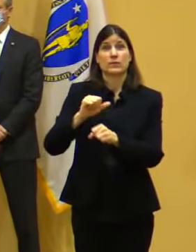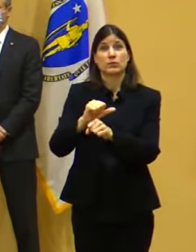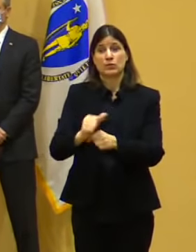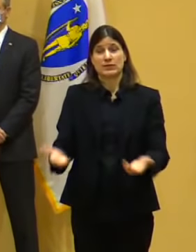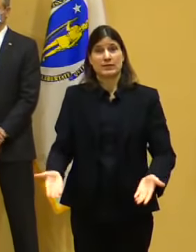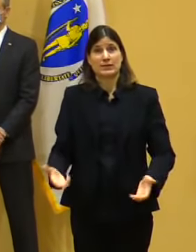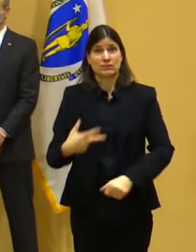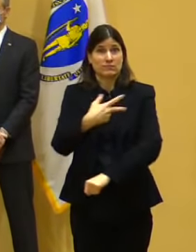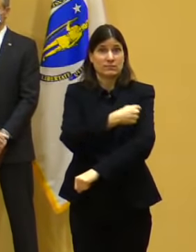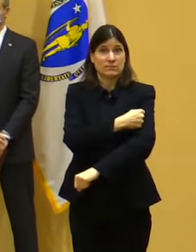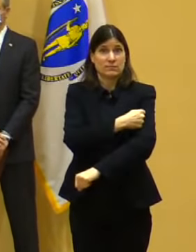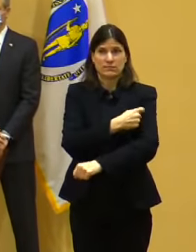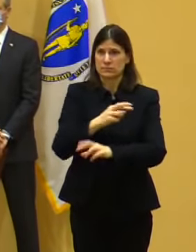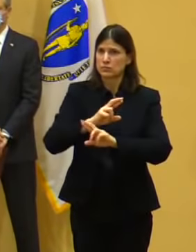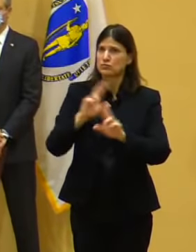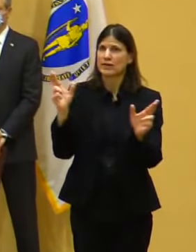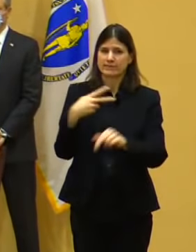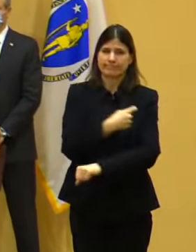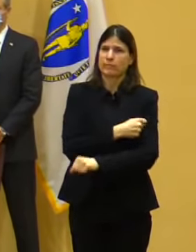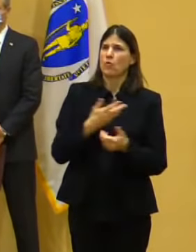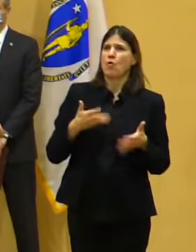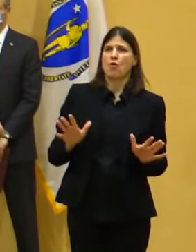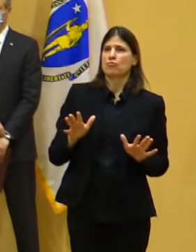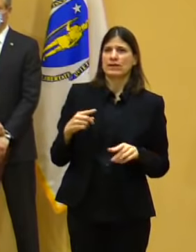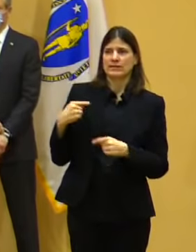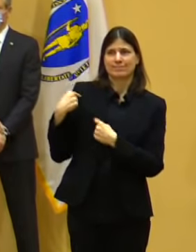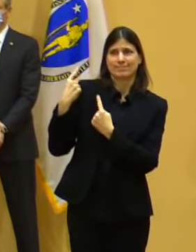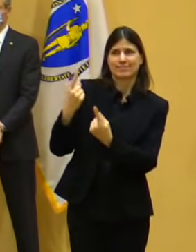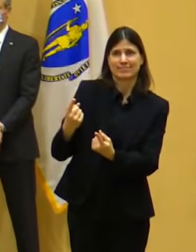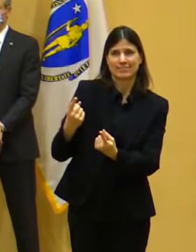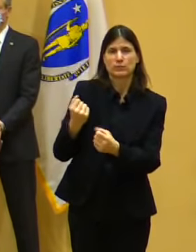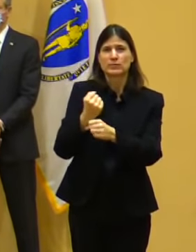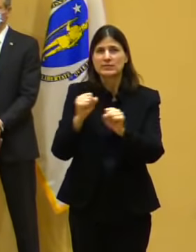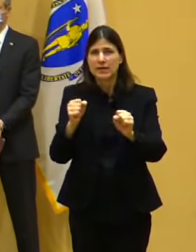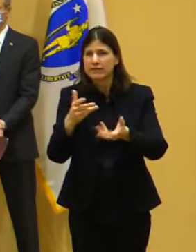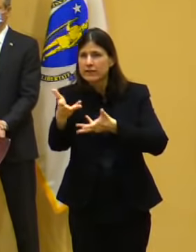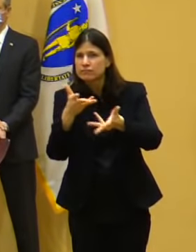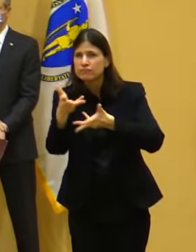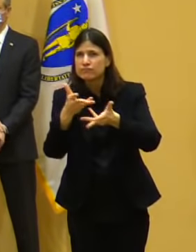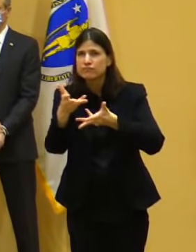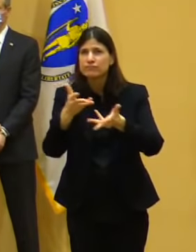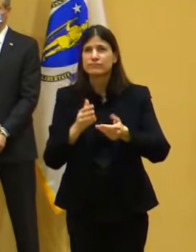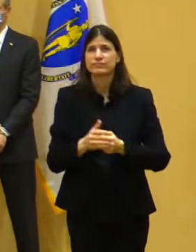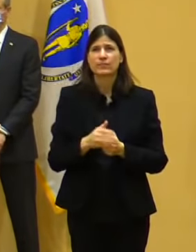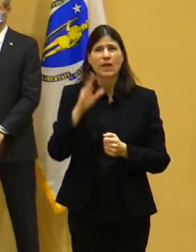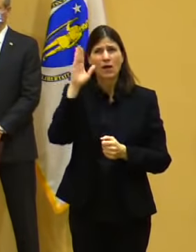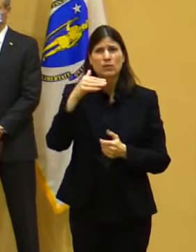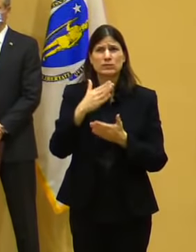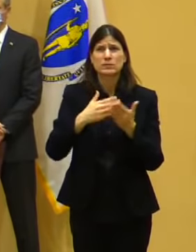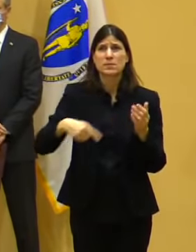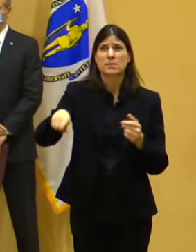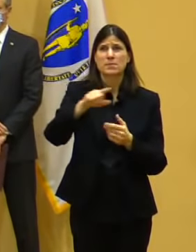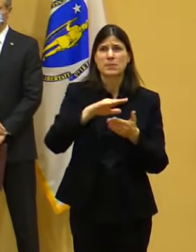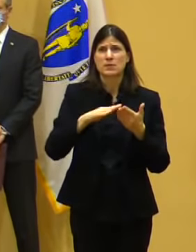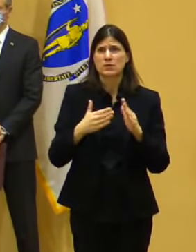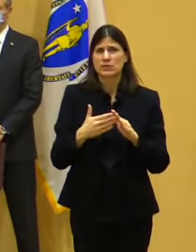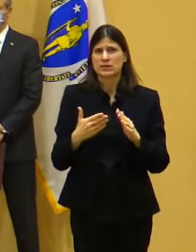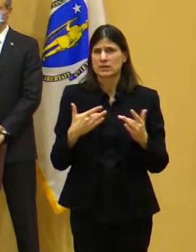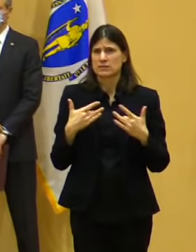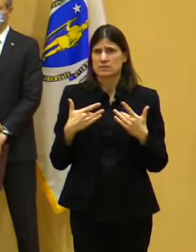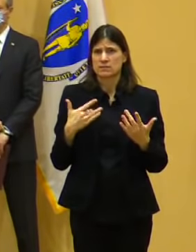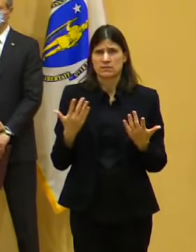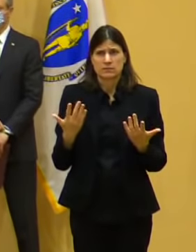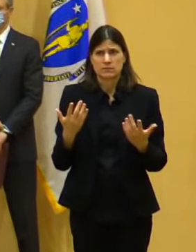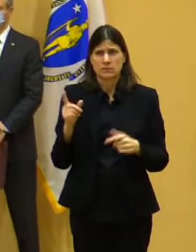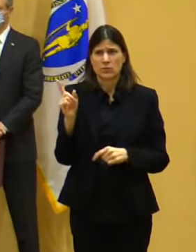to ensure their safety. We understand that there are also some concerns about lines at mass vaccination locations. We strive to offer